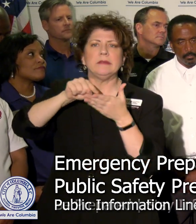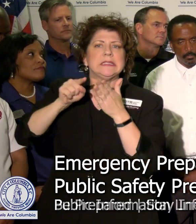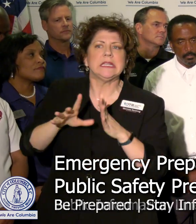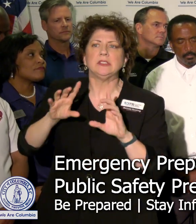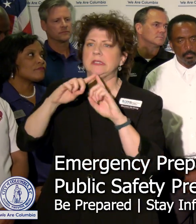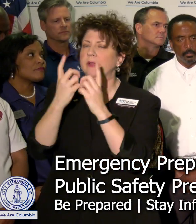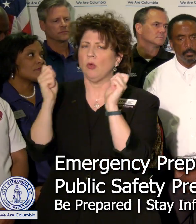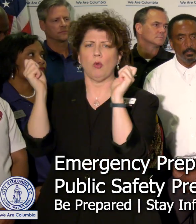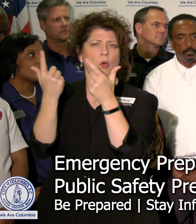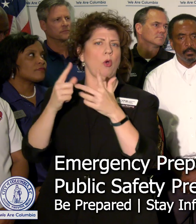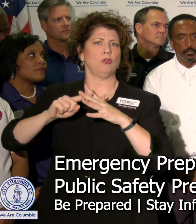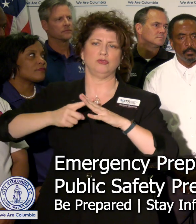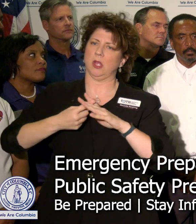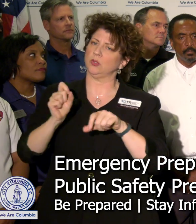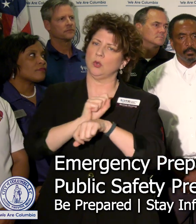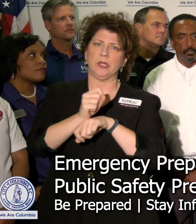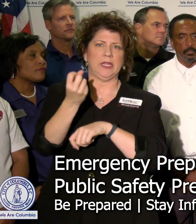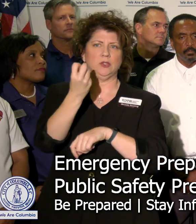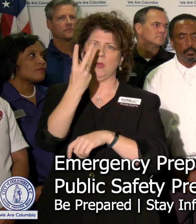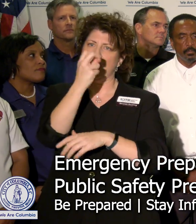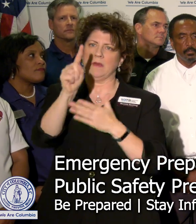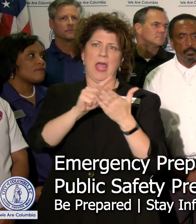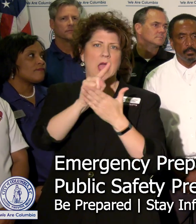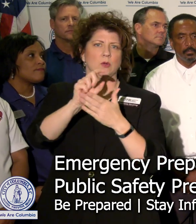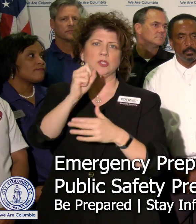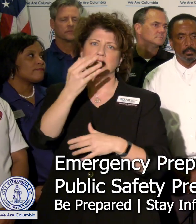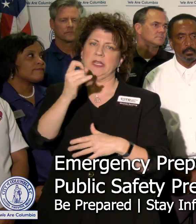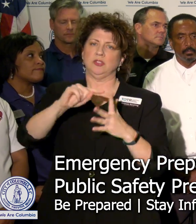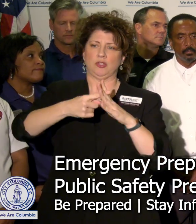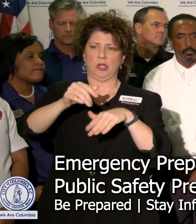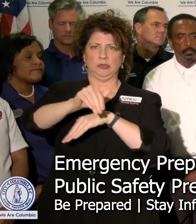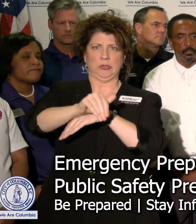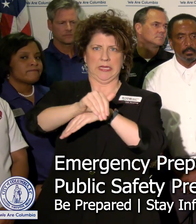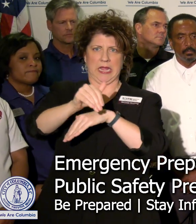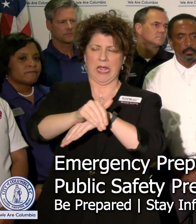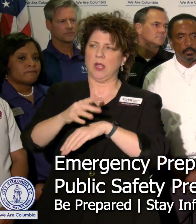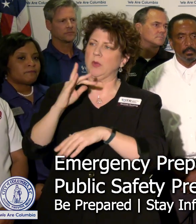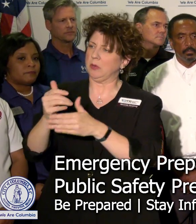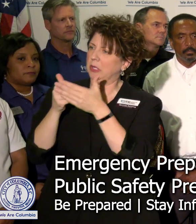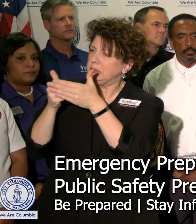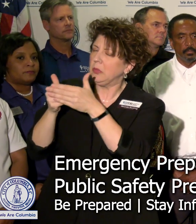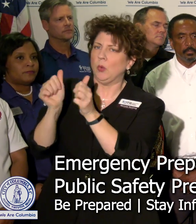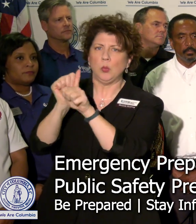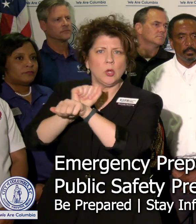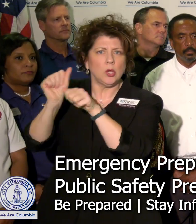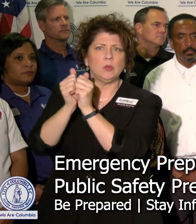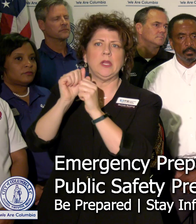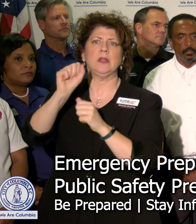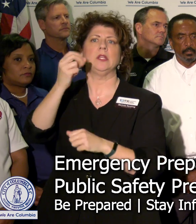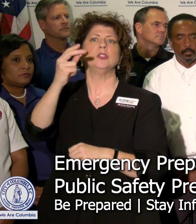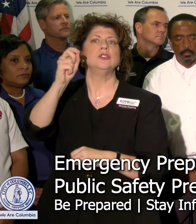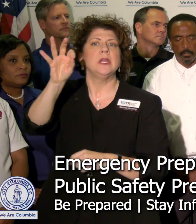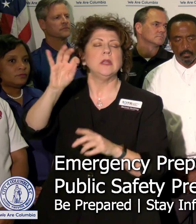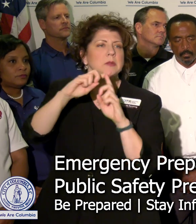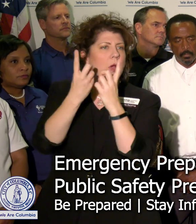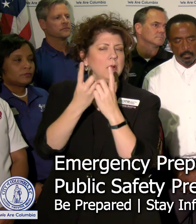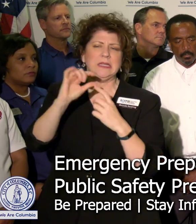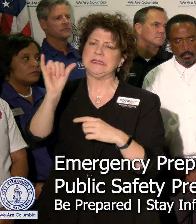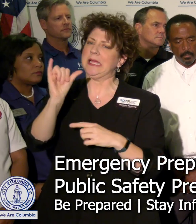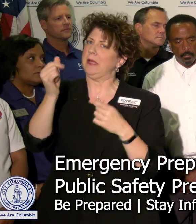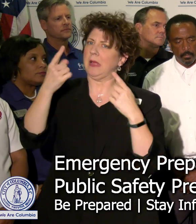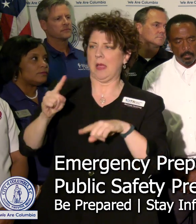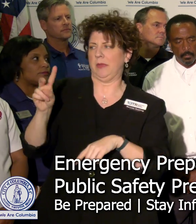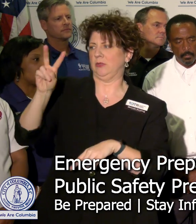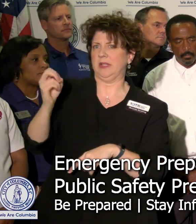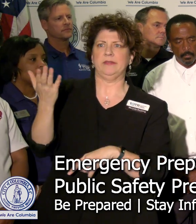starts on 12-hour shifts tonight. We'll work closely with the Sheriff's Department on response teams, just like we did in 15.